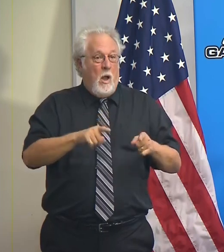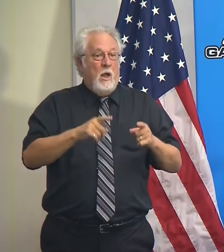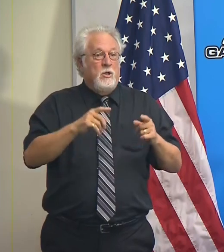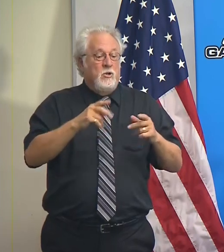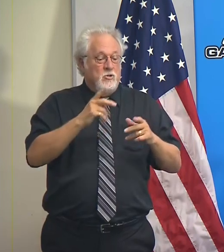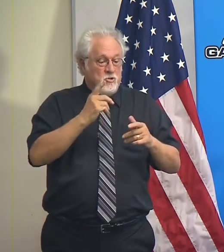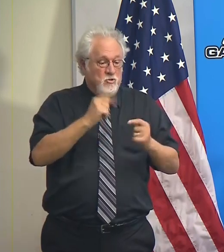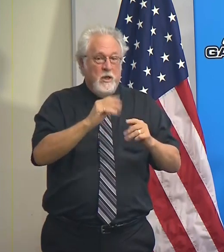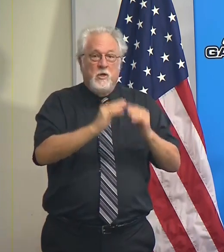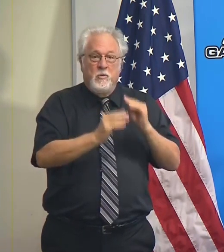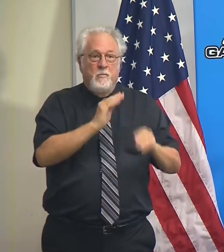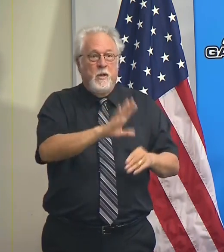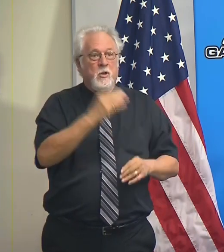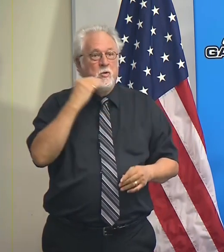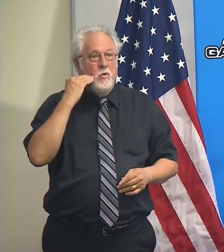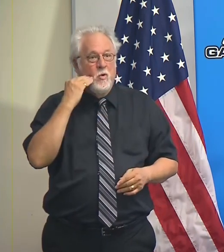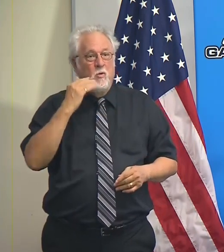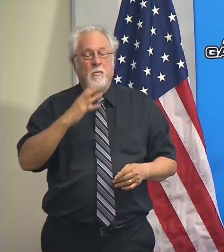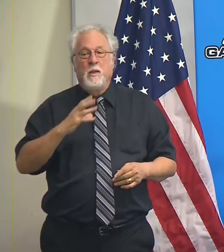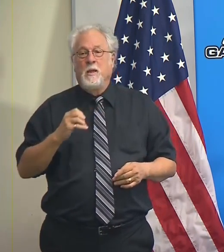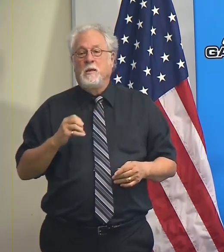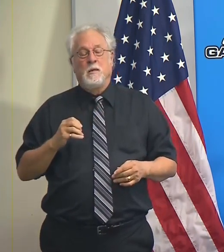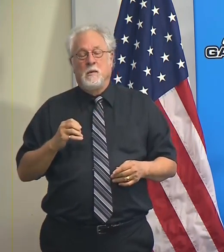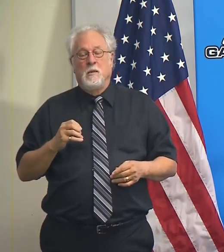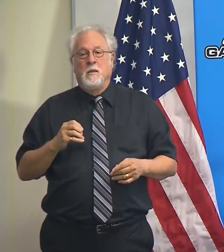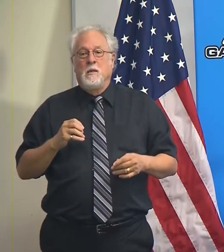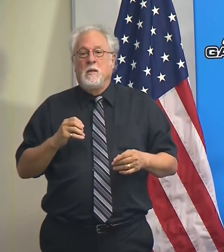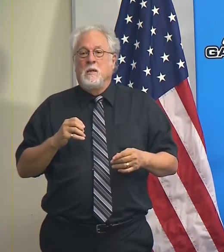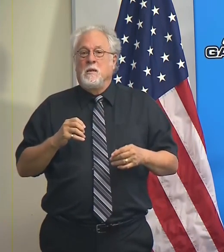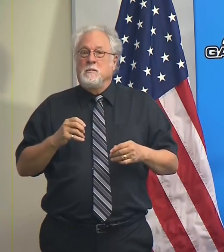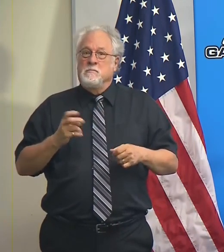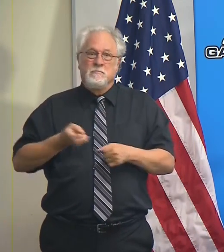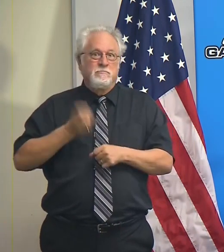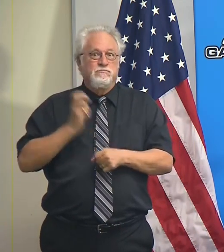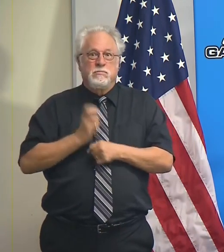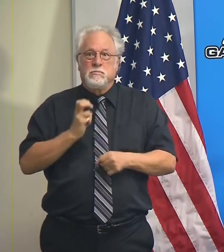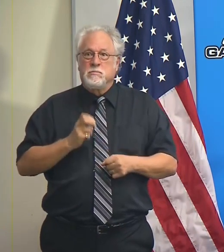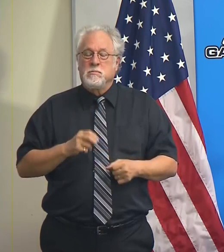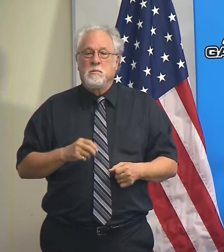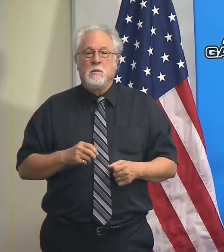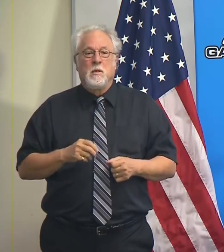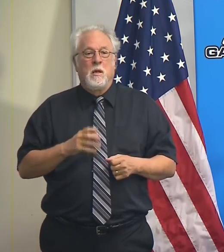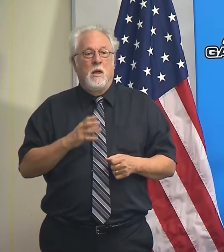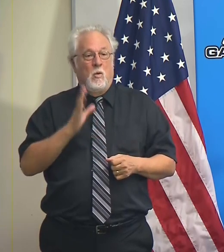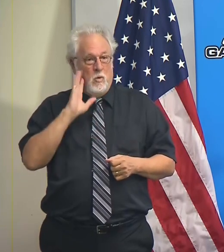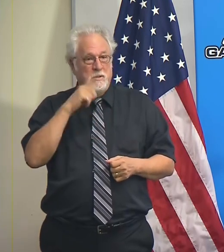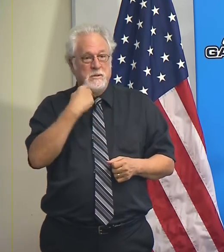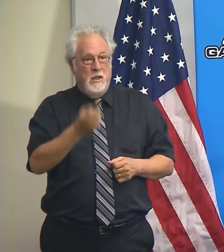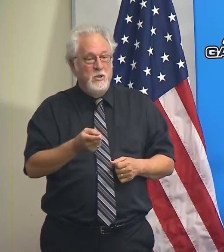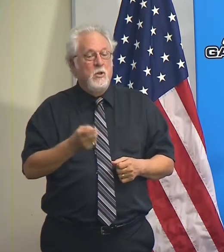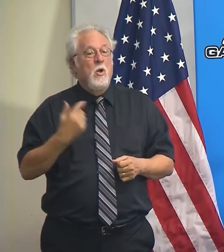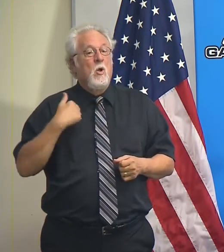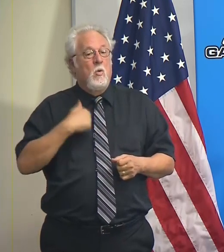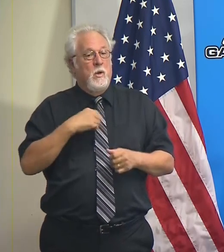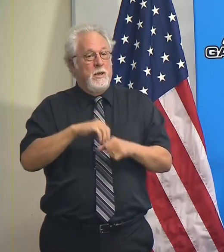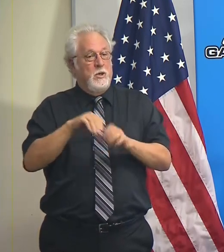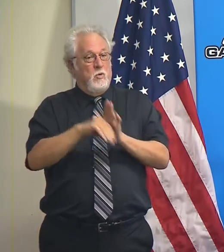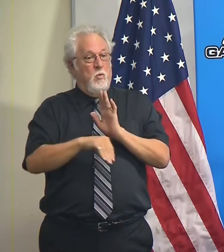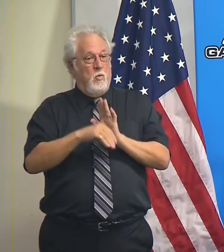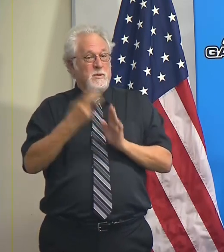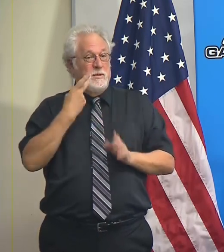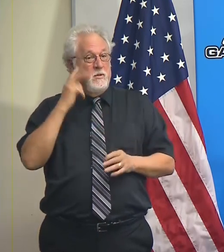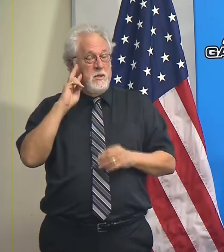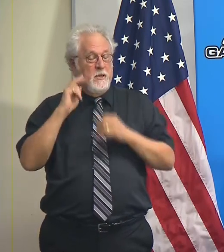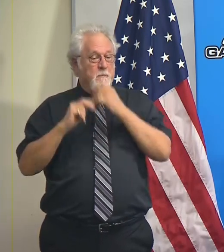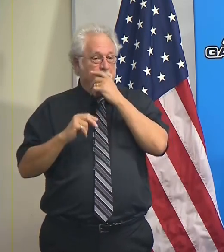trying to repair your home. And it's just extremely tough. I will tell you, when we were in New Orleans the other